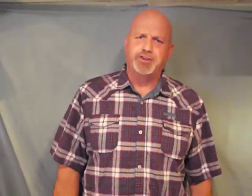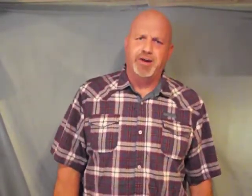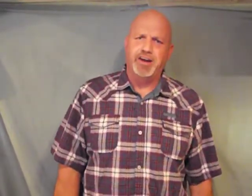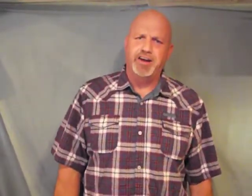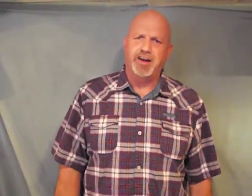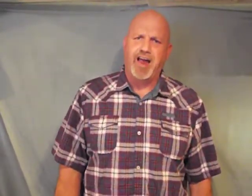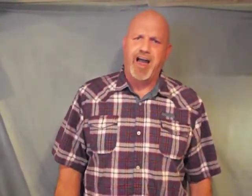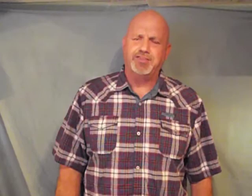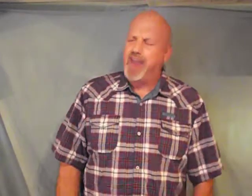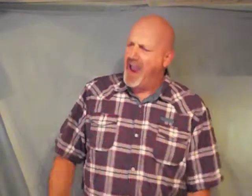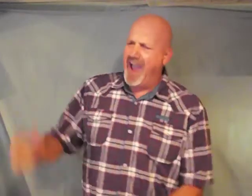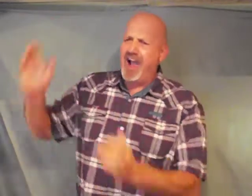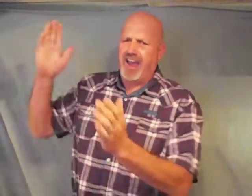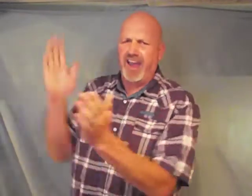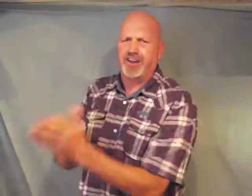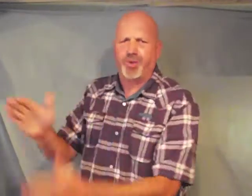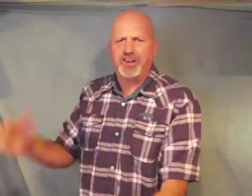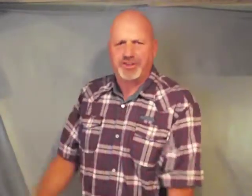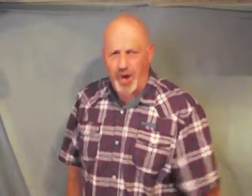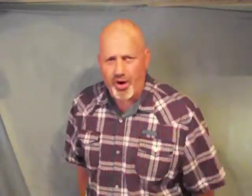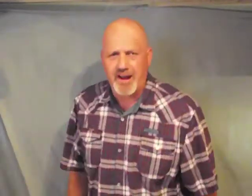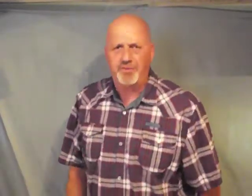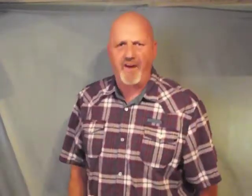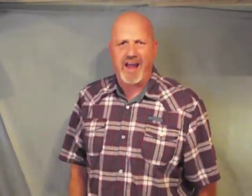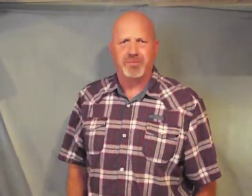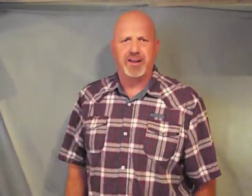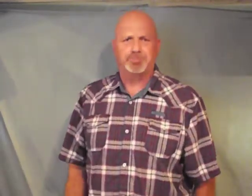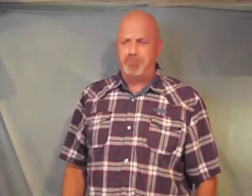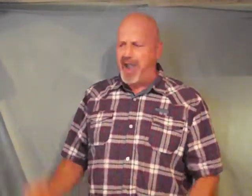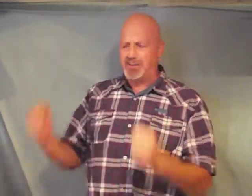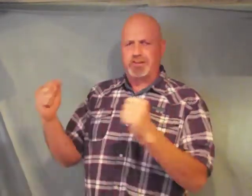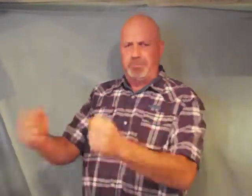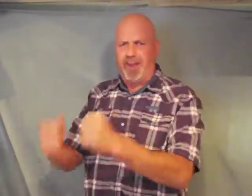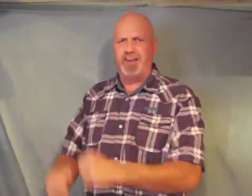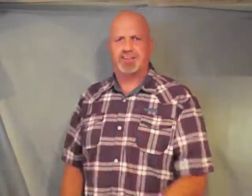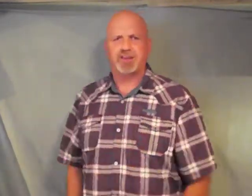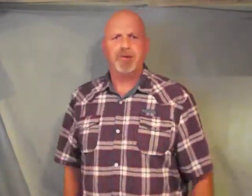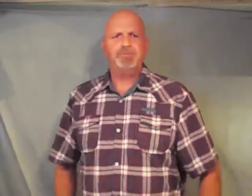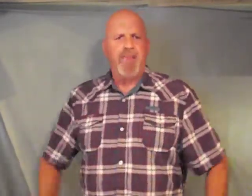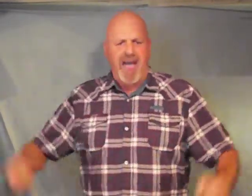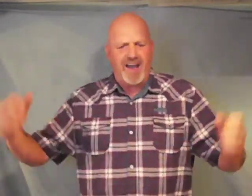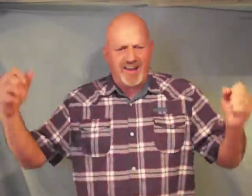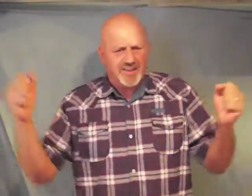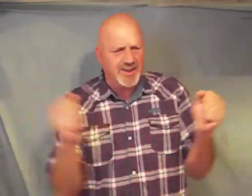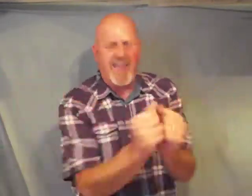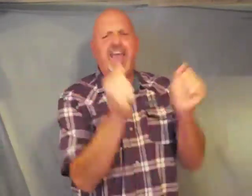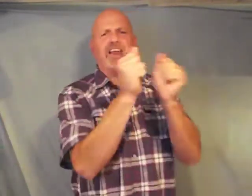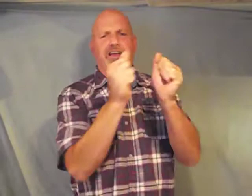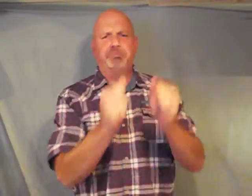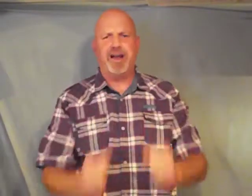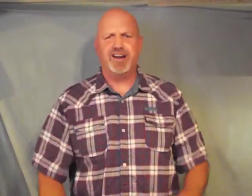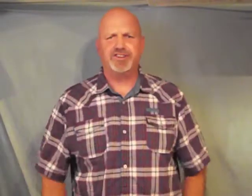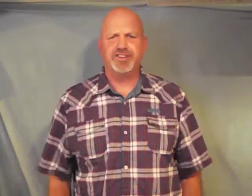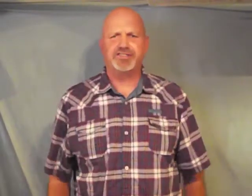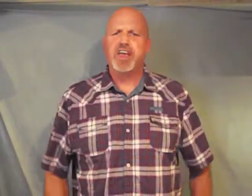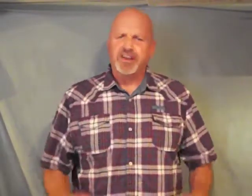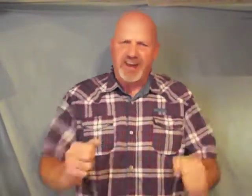doing in their lives how he is restoring families back to peace how he is healing marriages to